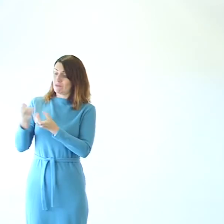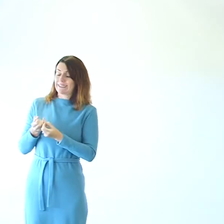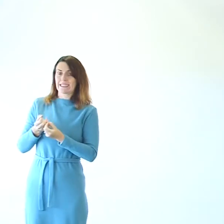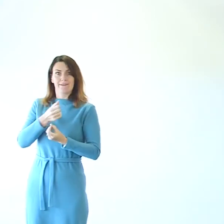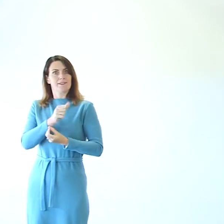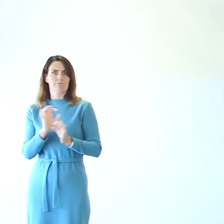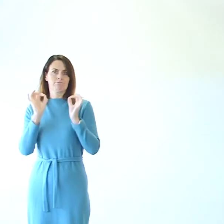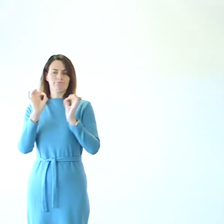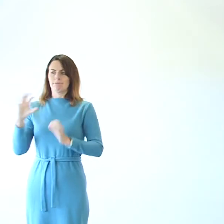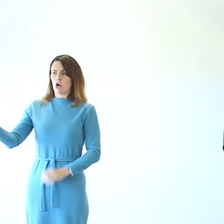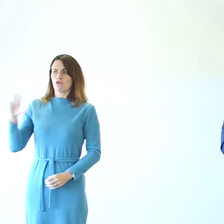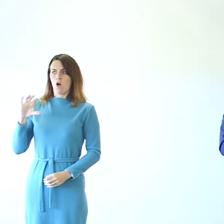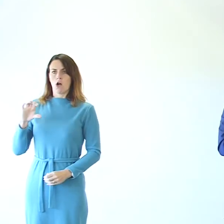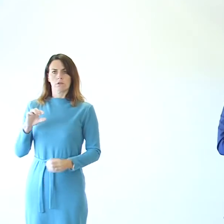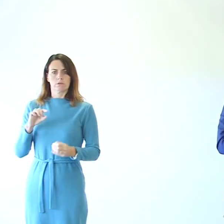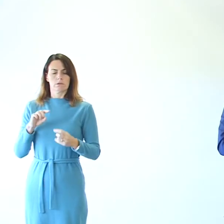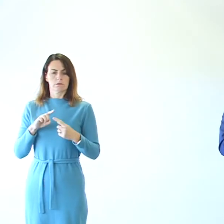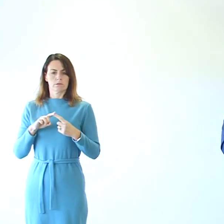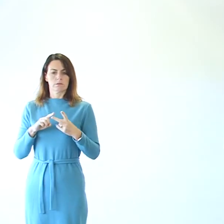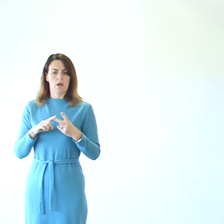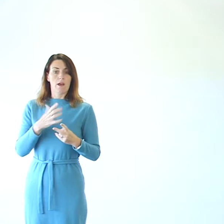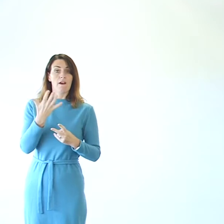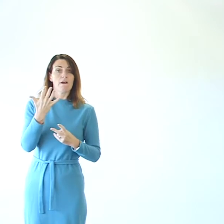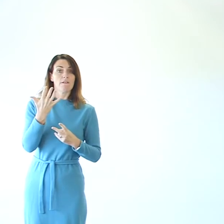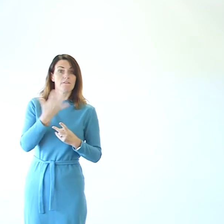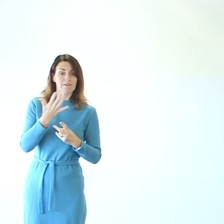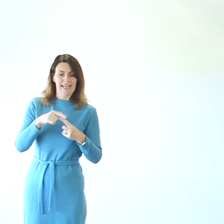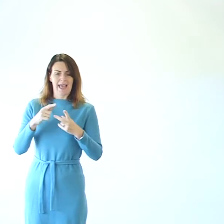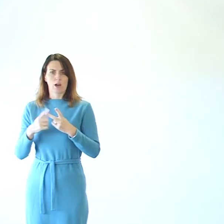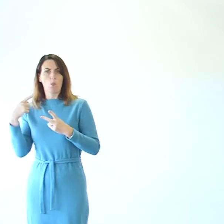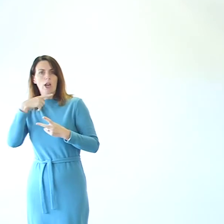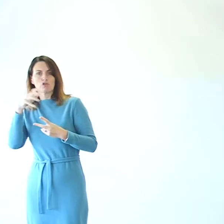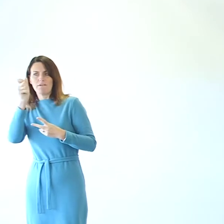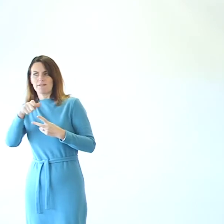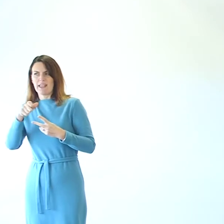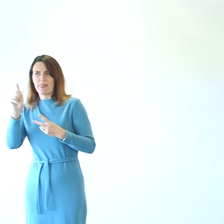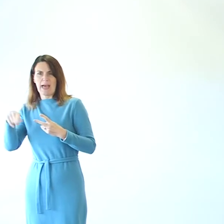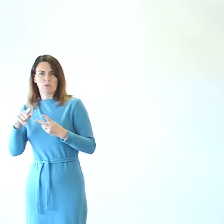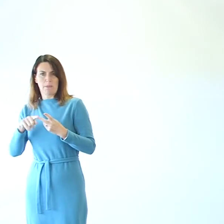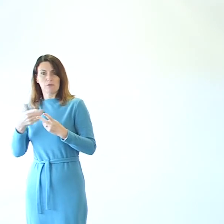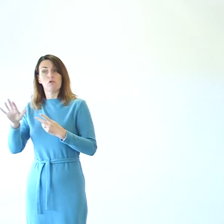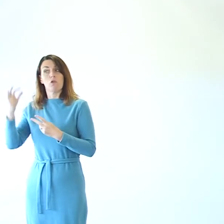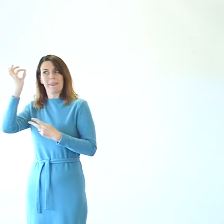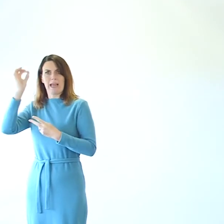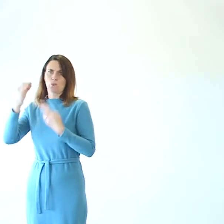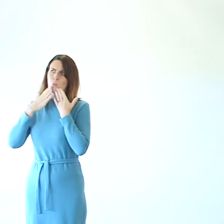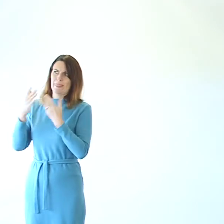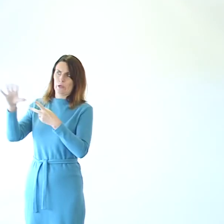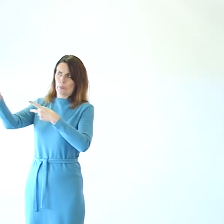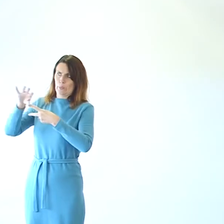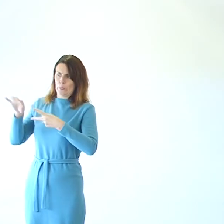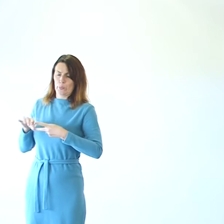local authority of £50,000 and £150,000 for the recovery fund. So, thank you to Milton Keynes Council. And